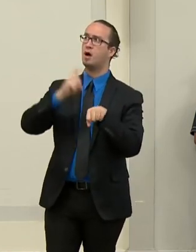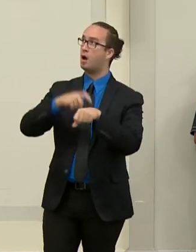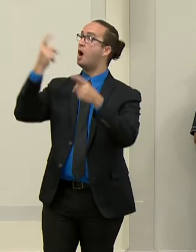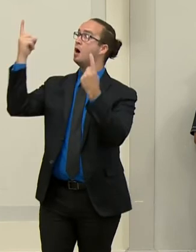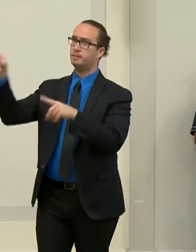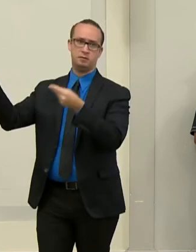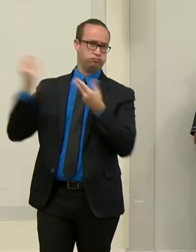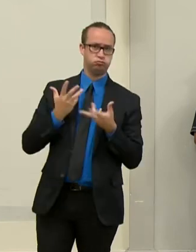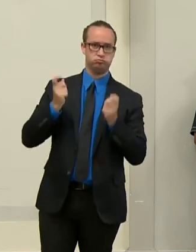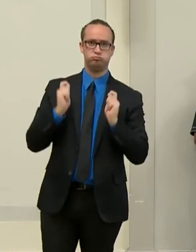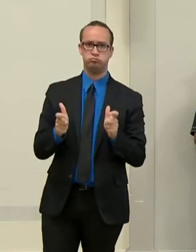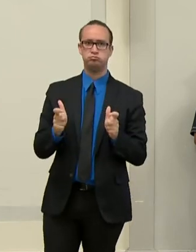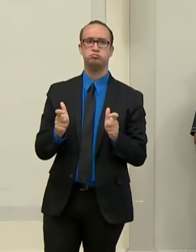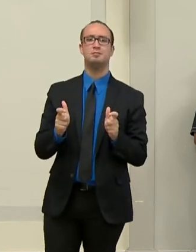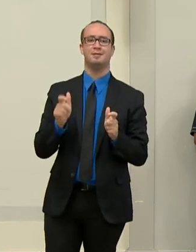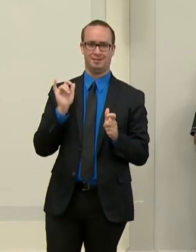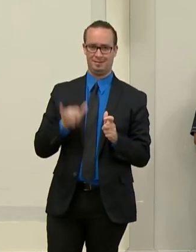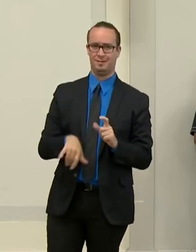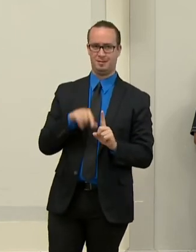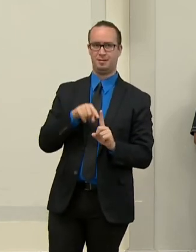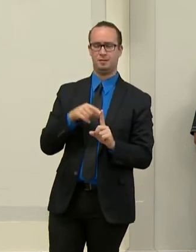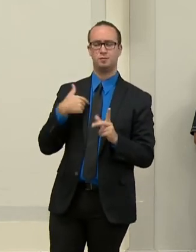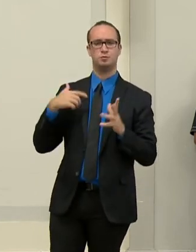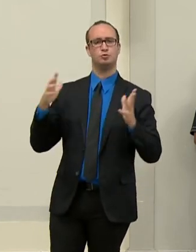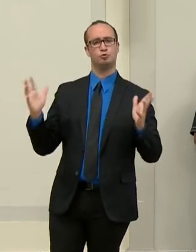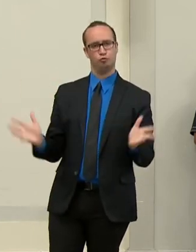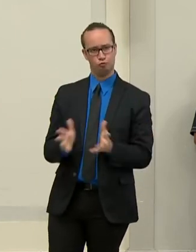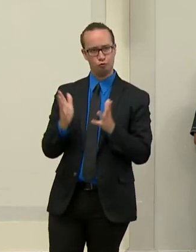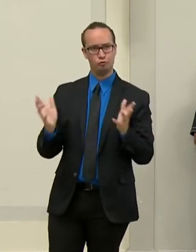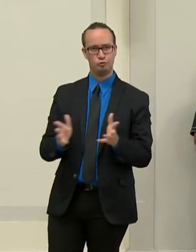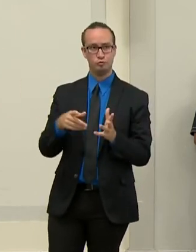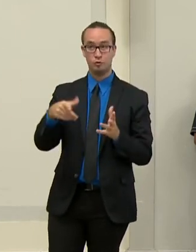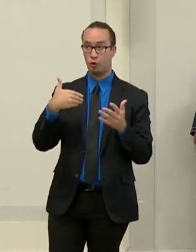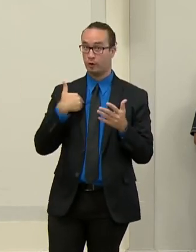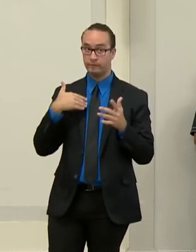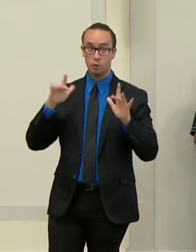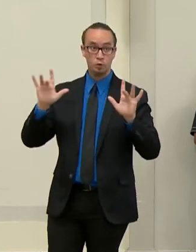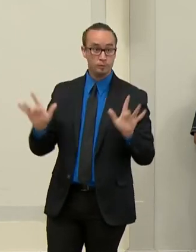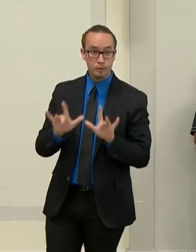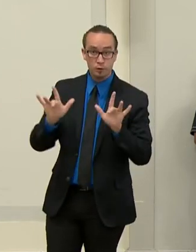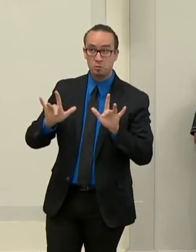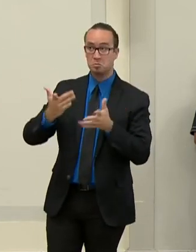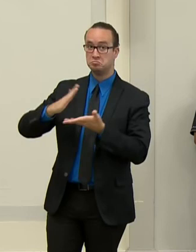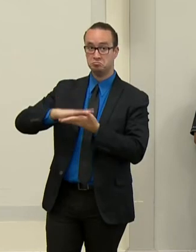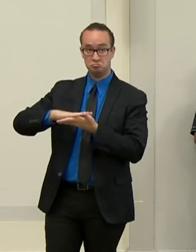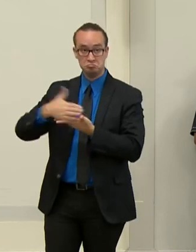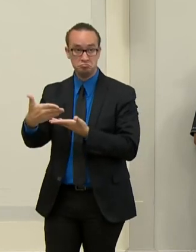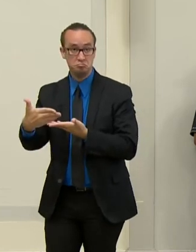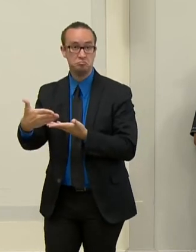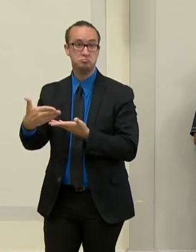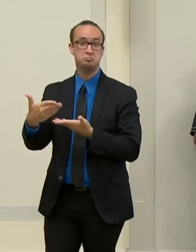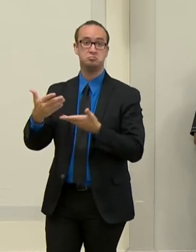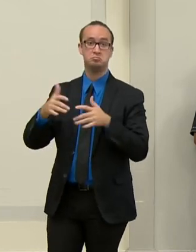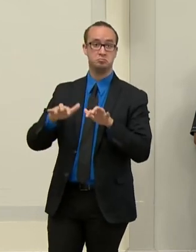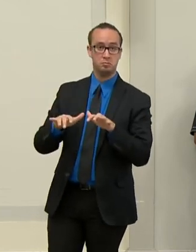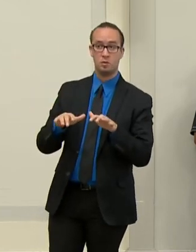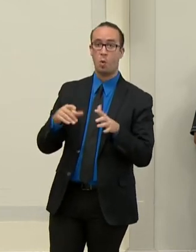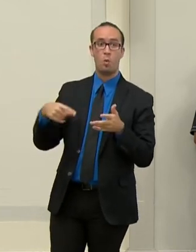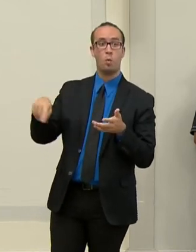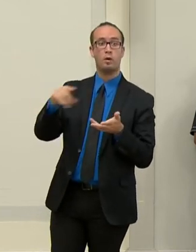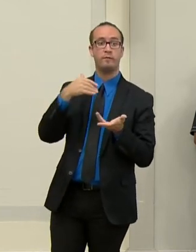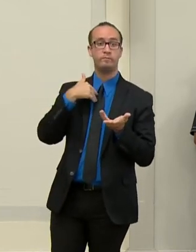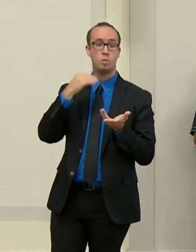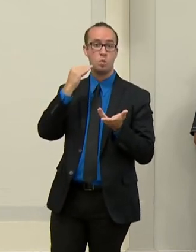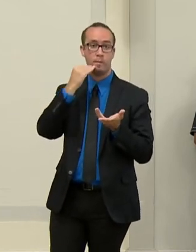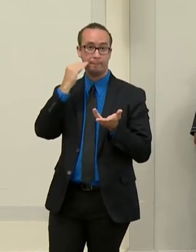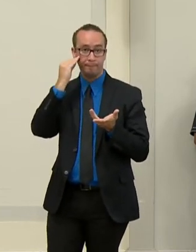we encourage those who have access to a computer, those who are at home, um, those who have access to social media. Um, we're